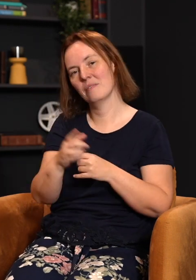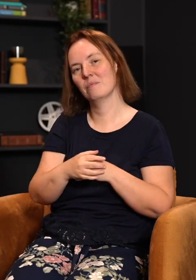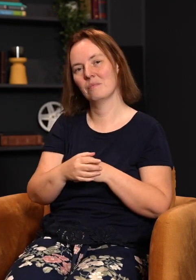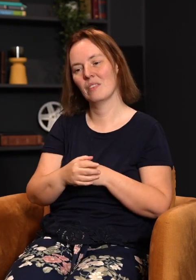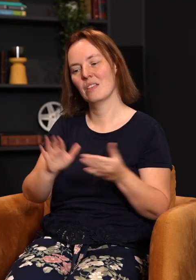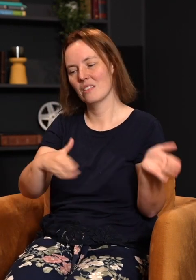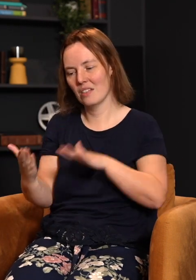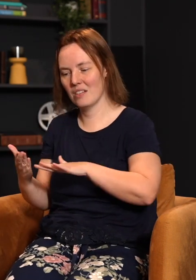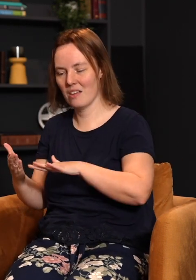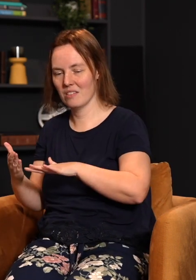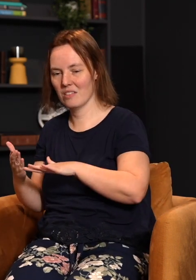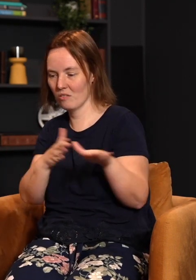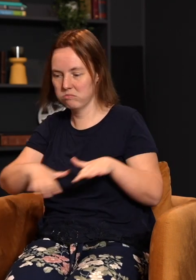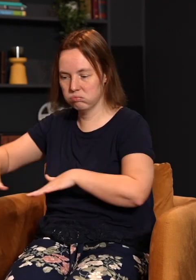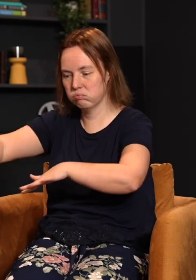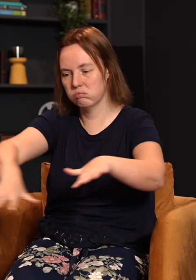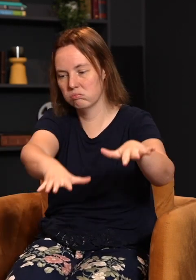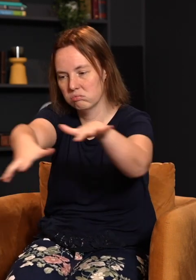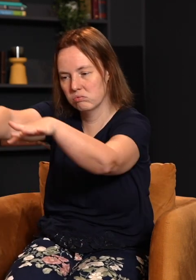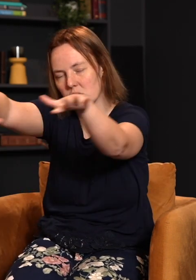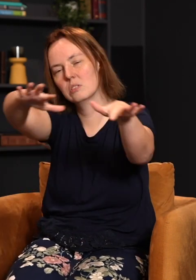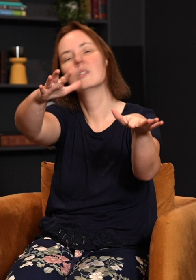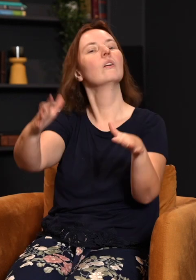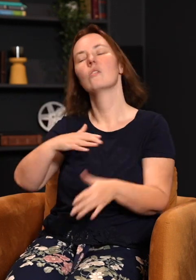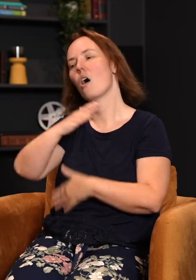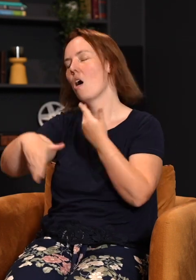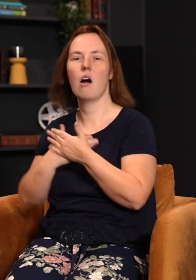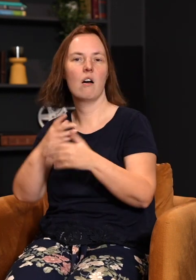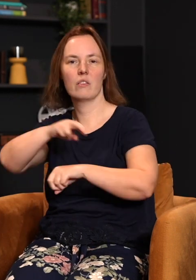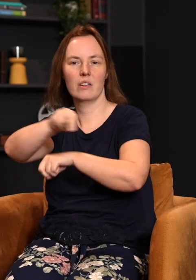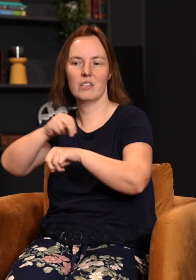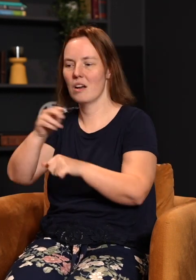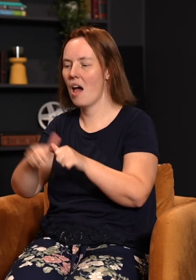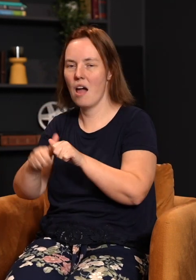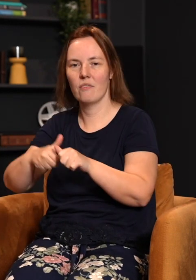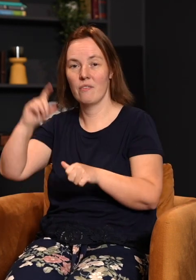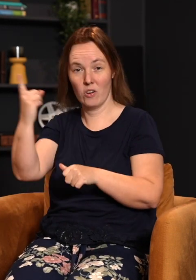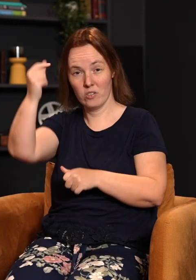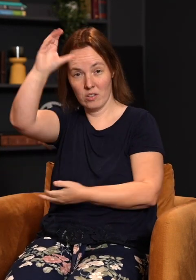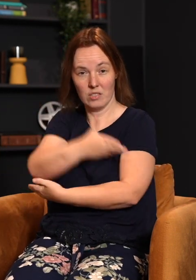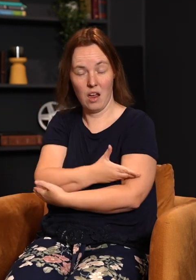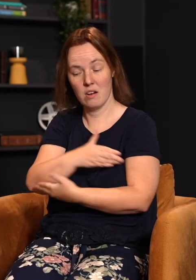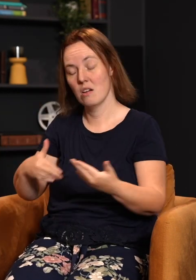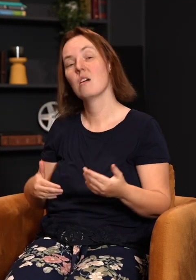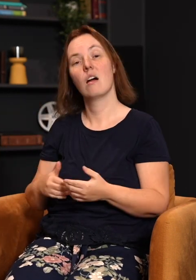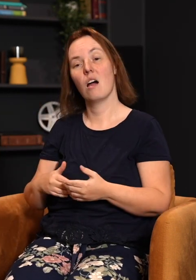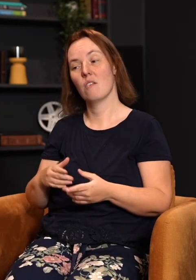one, is that death is going to sweep through the nation, the entire nation. Every firstborn son of every family is going to die.